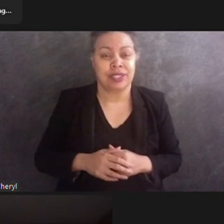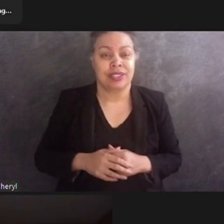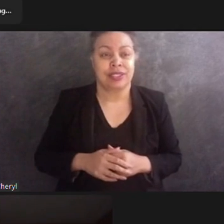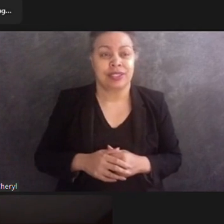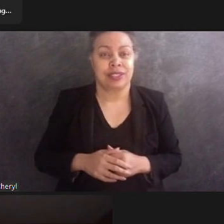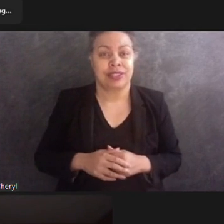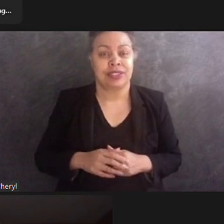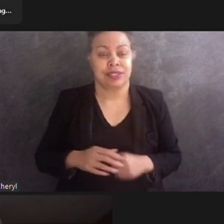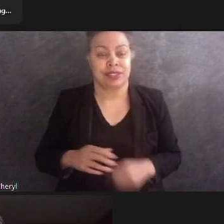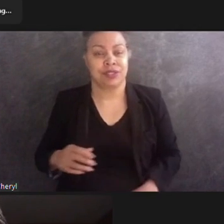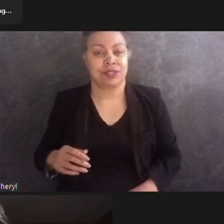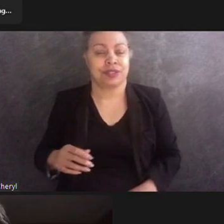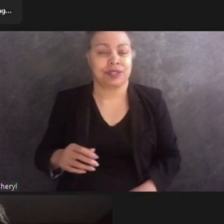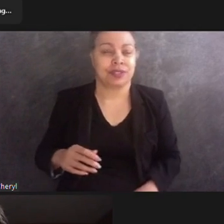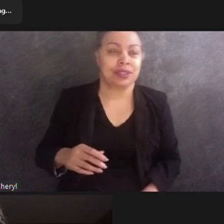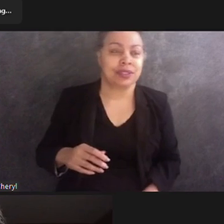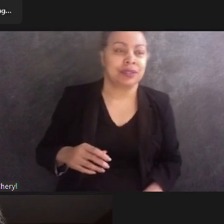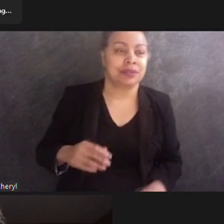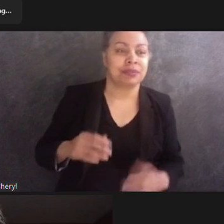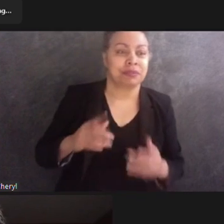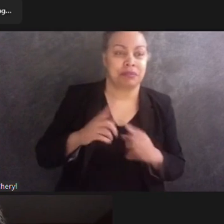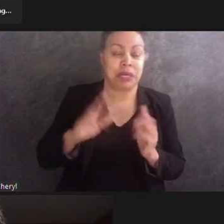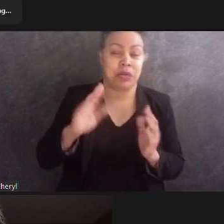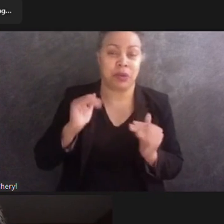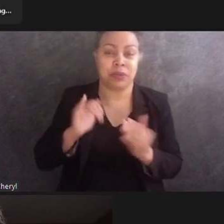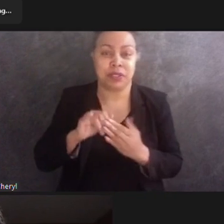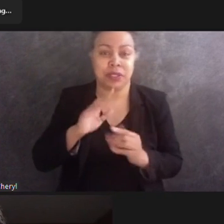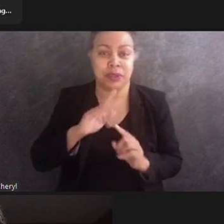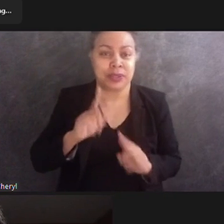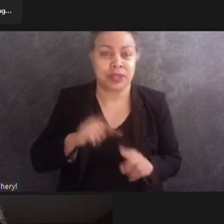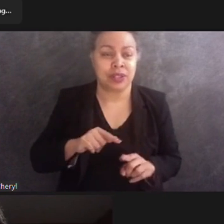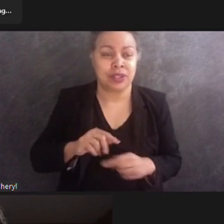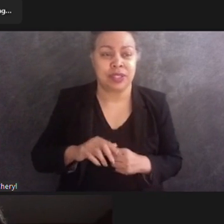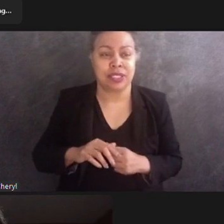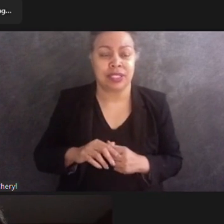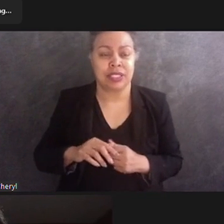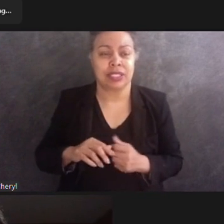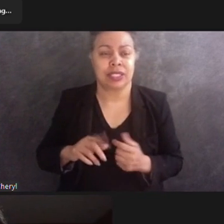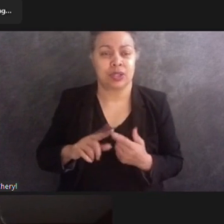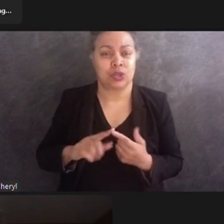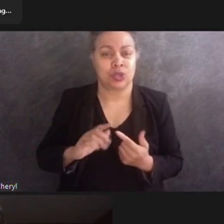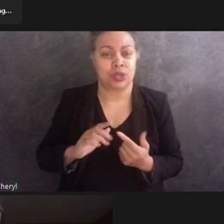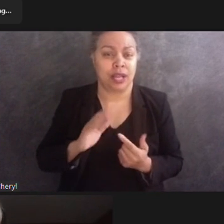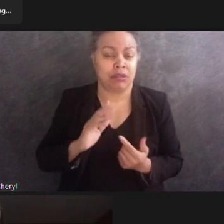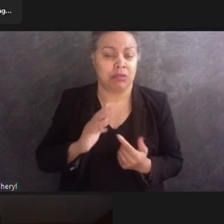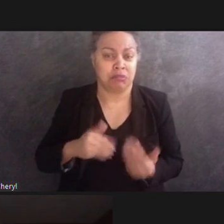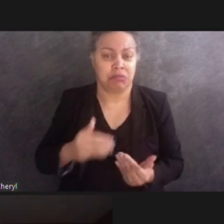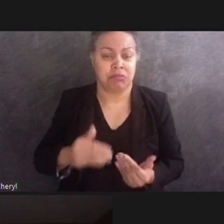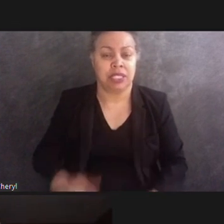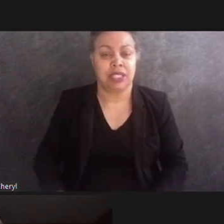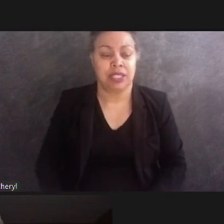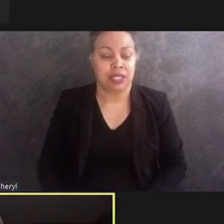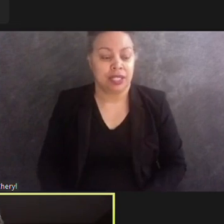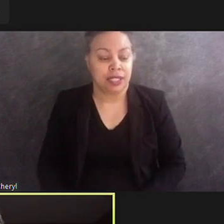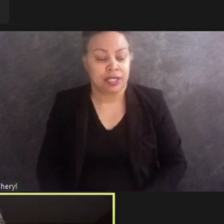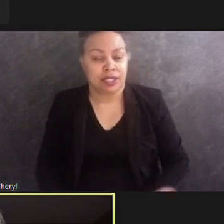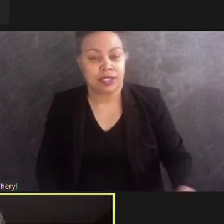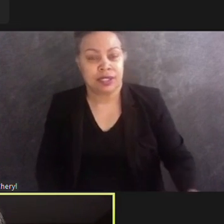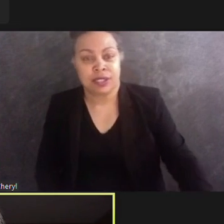that they will respond to our report and begin the process. Dr. I would just chime in there